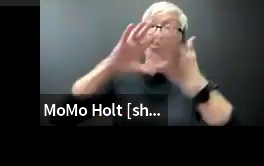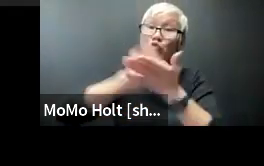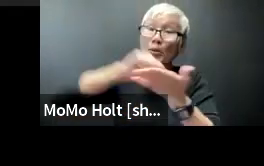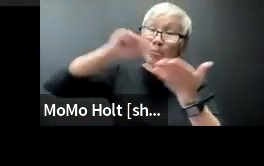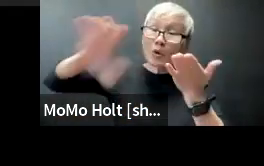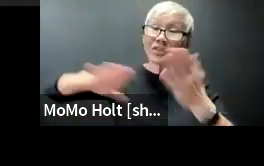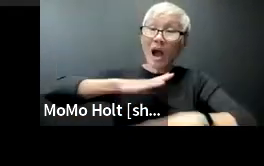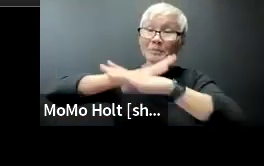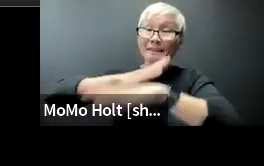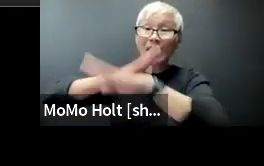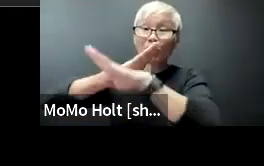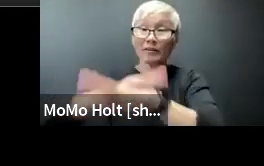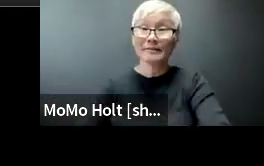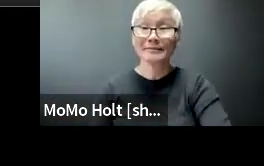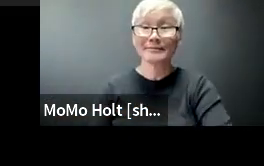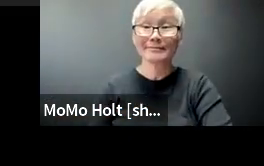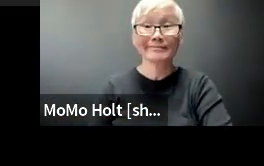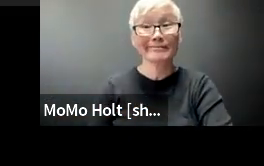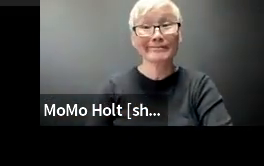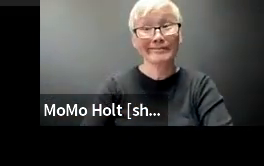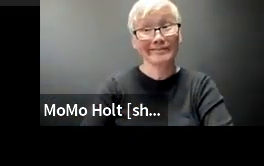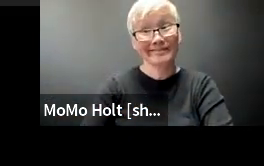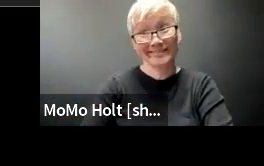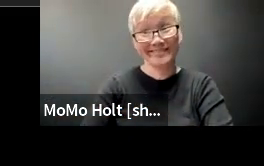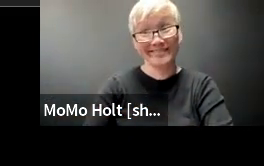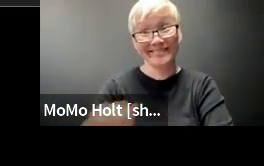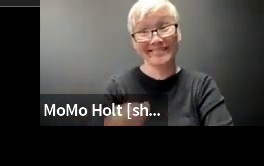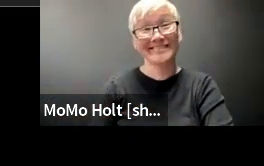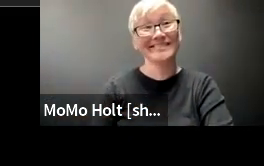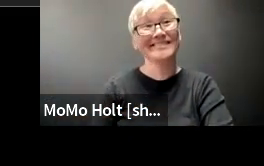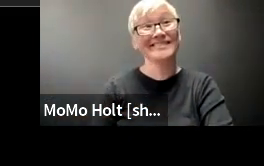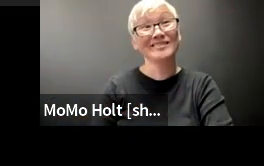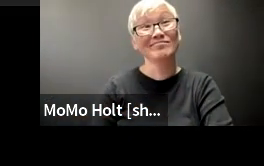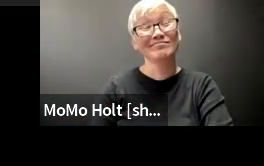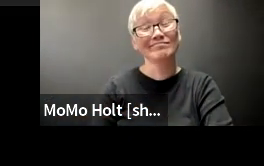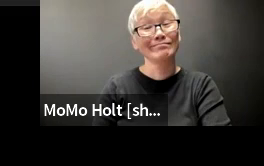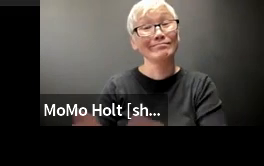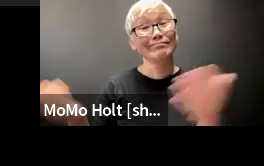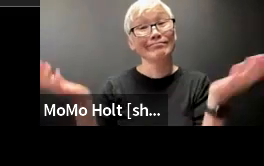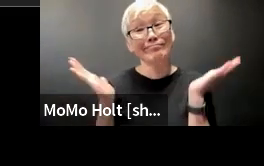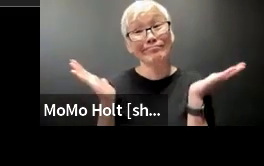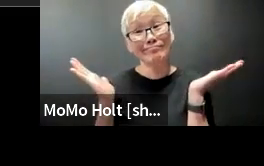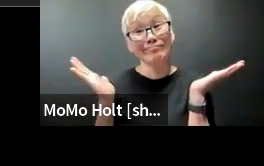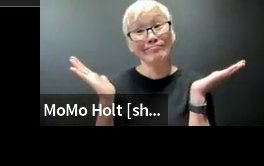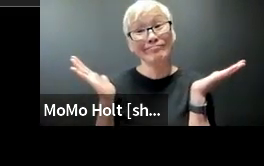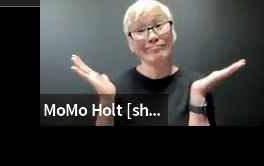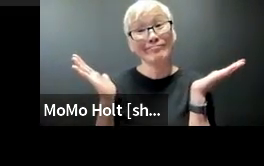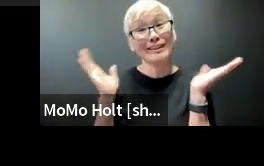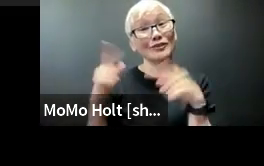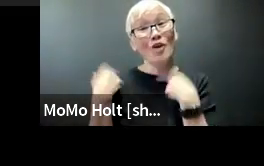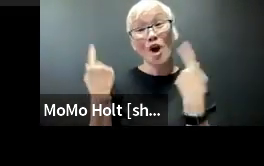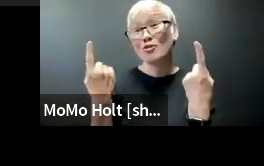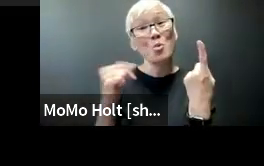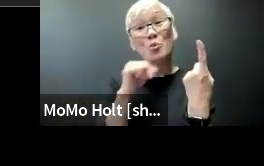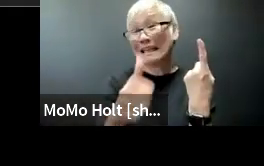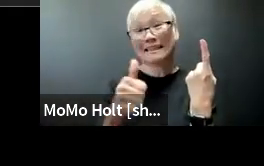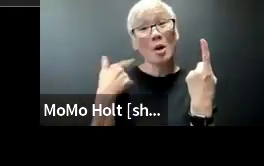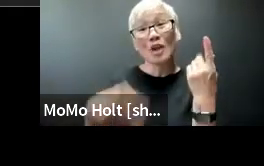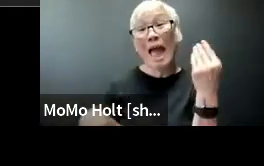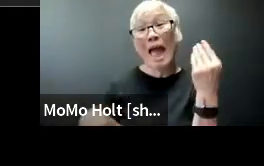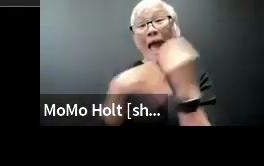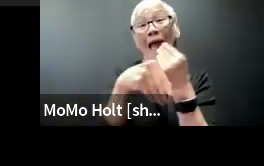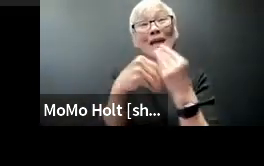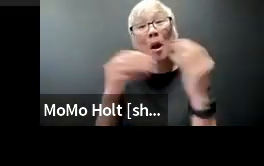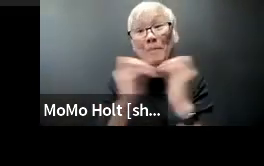health ma Tokyo ma Tokyo et